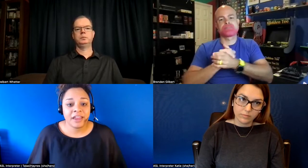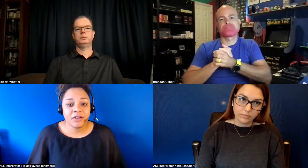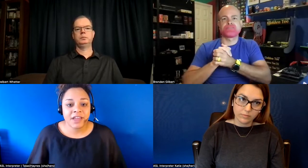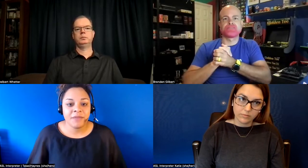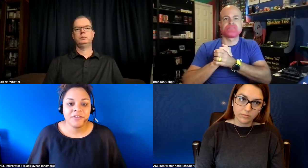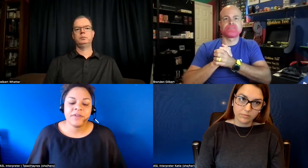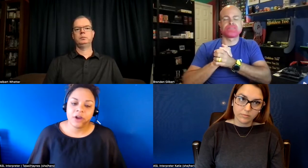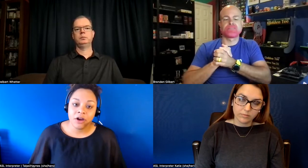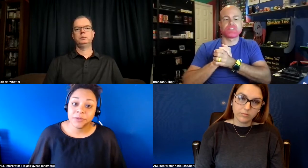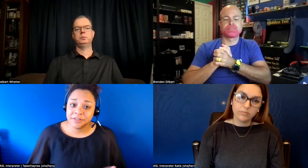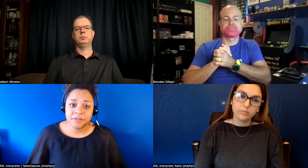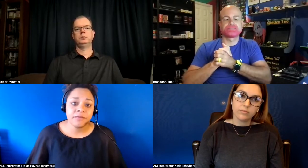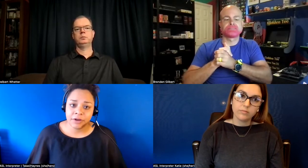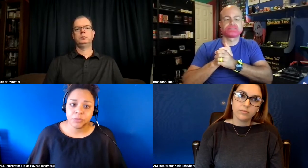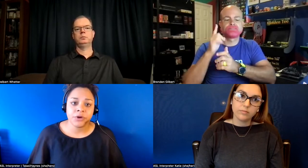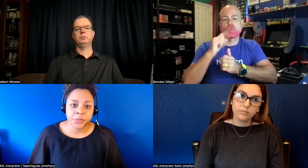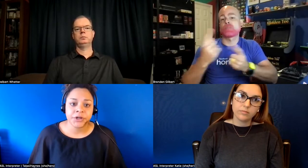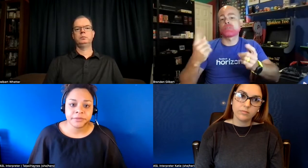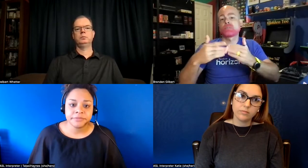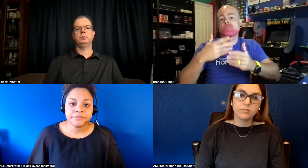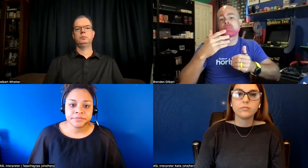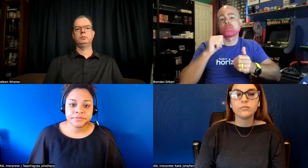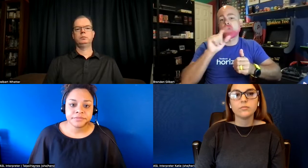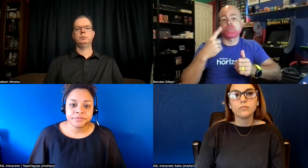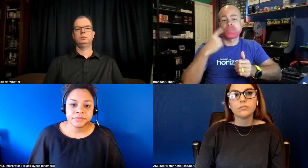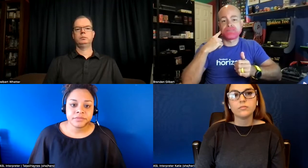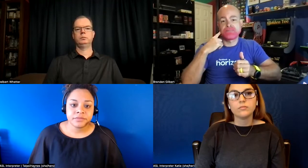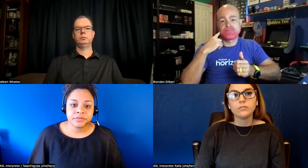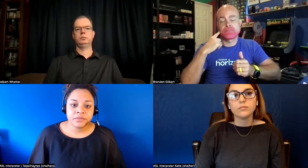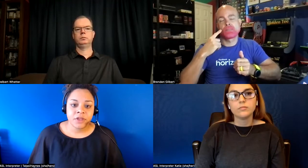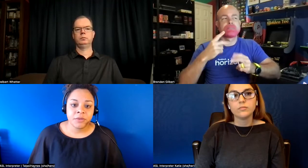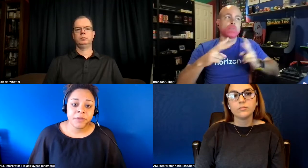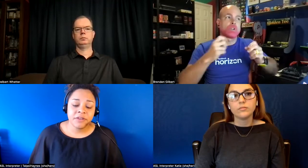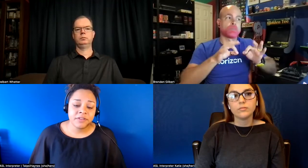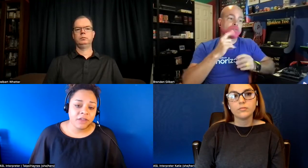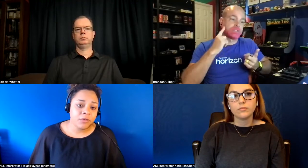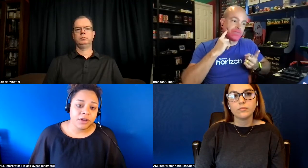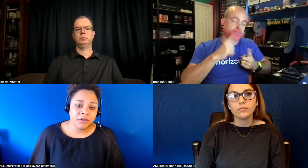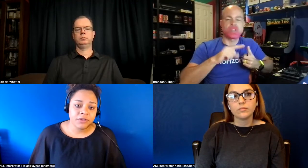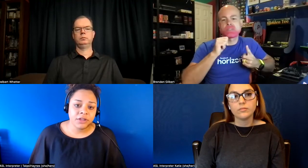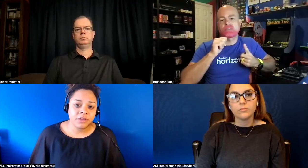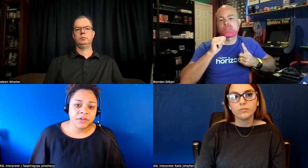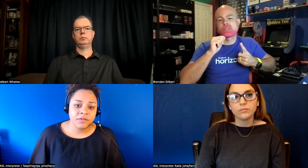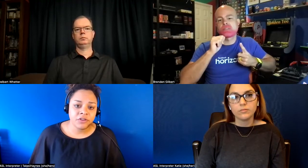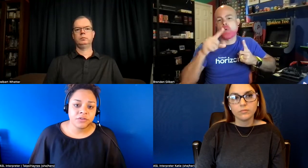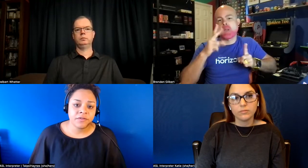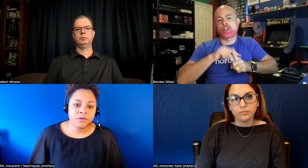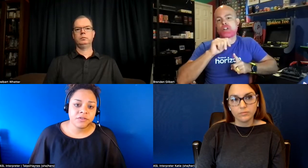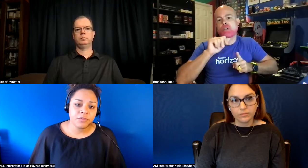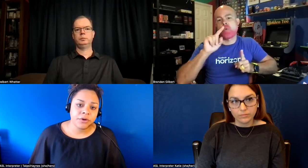at all times is very hard but it's also very important work um and it benefits everyone not only deaf individuals of course it's important